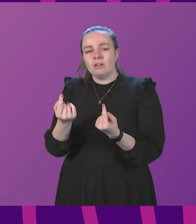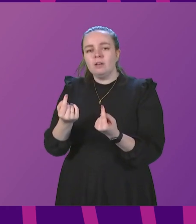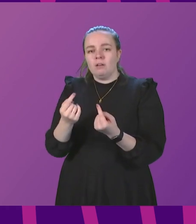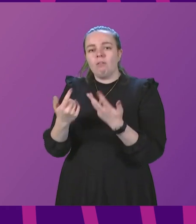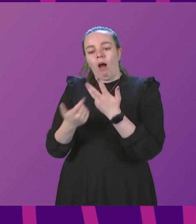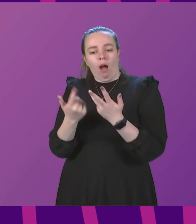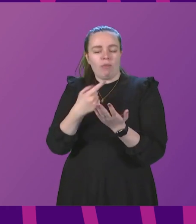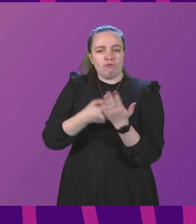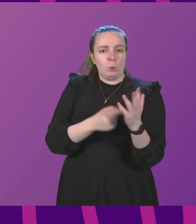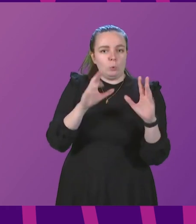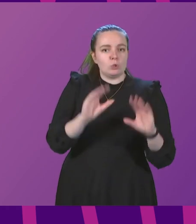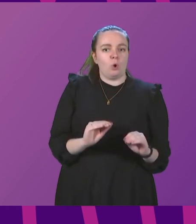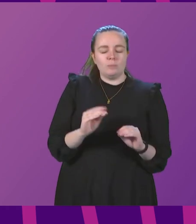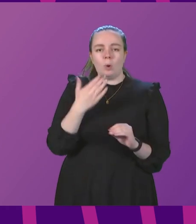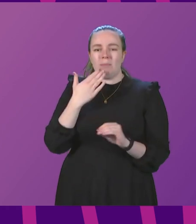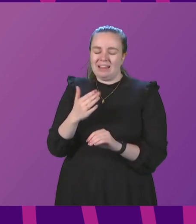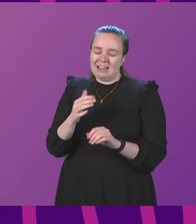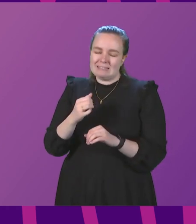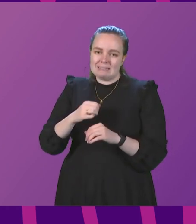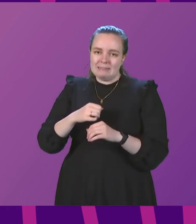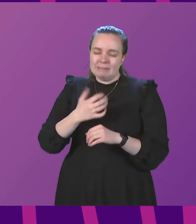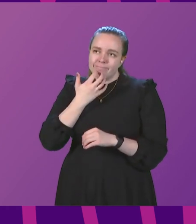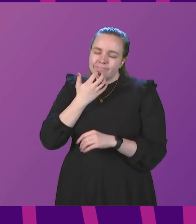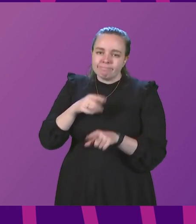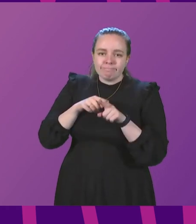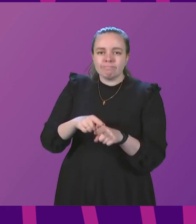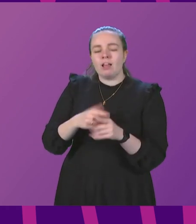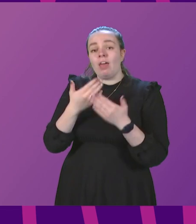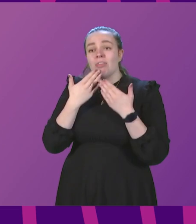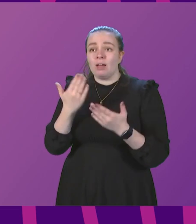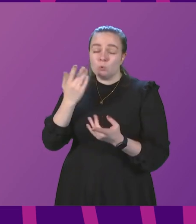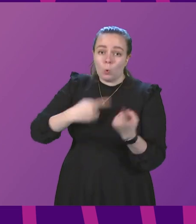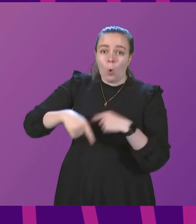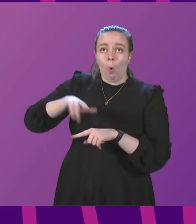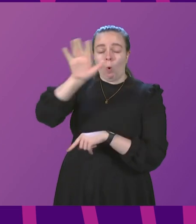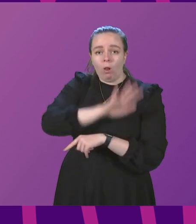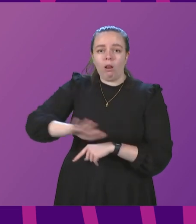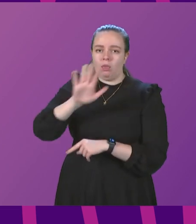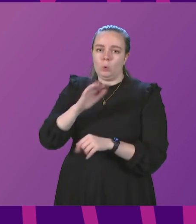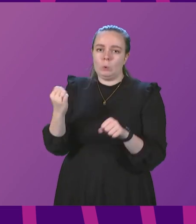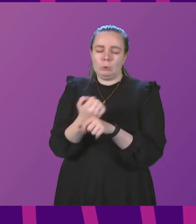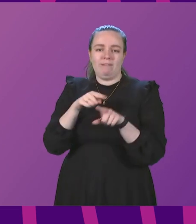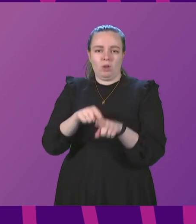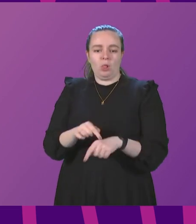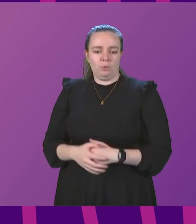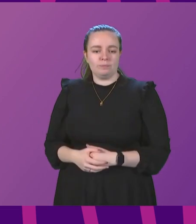are lifted. So please do stick with them. And once again, let me thank everyone across the country who is doing exactly that.